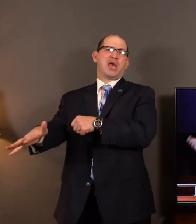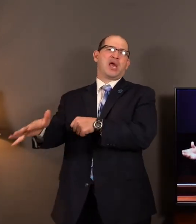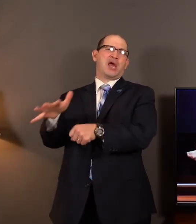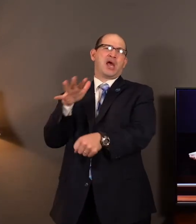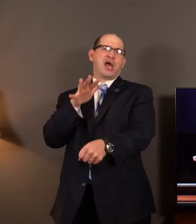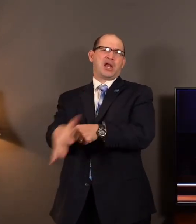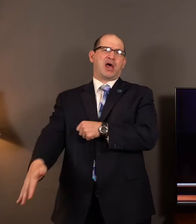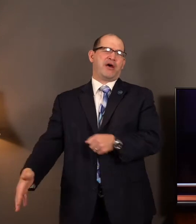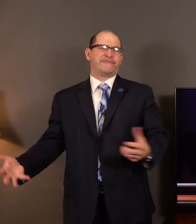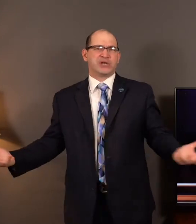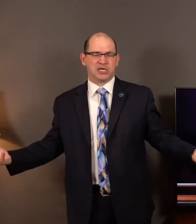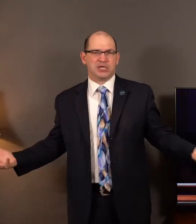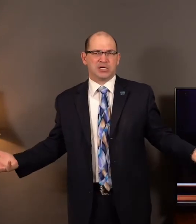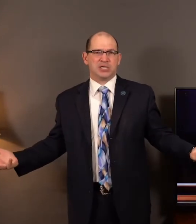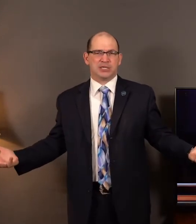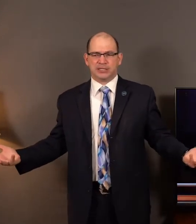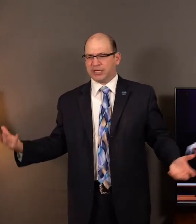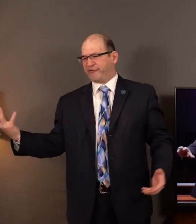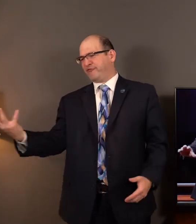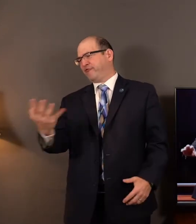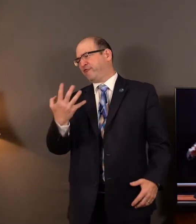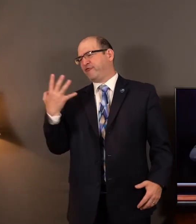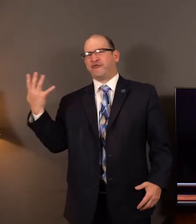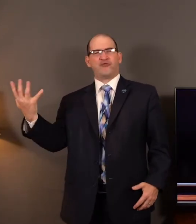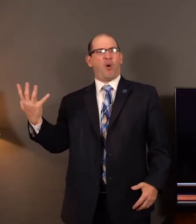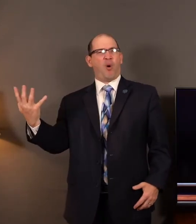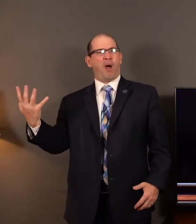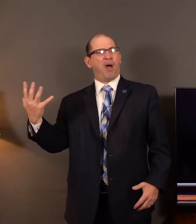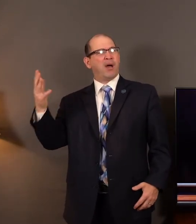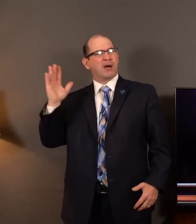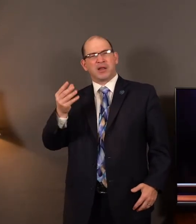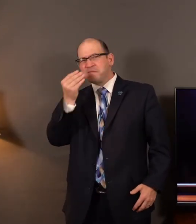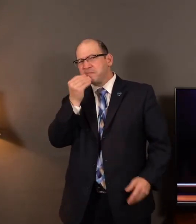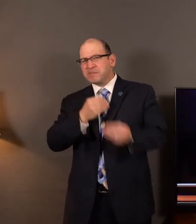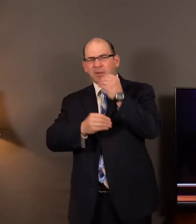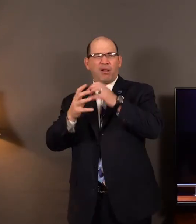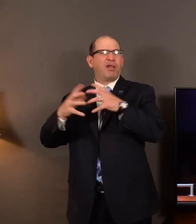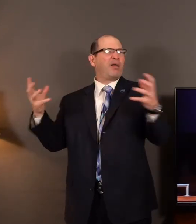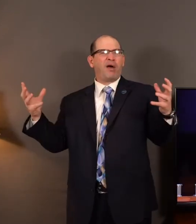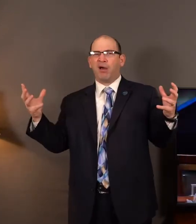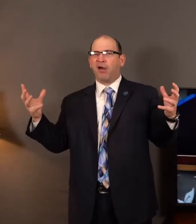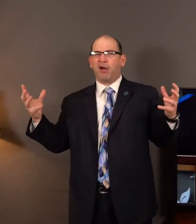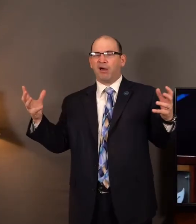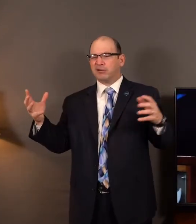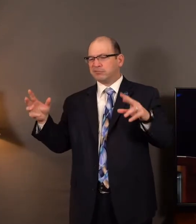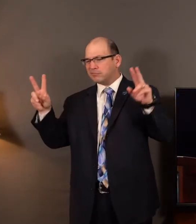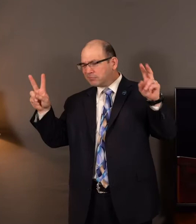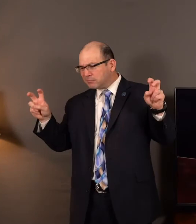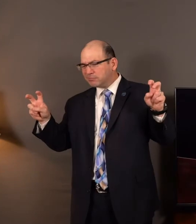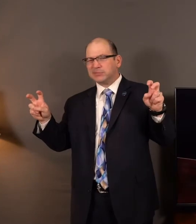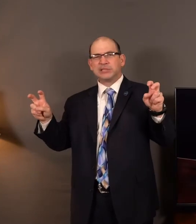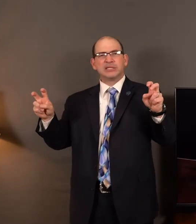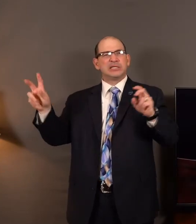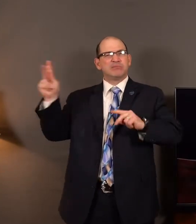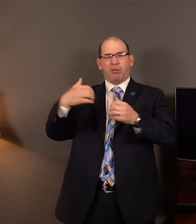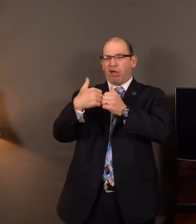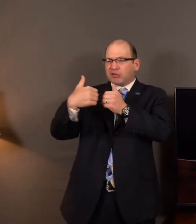by these men. These were men that were outcast. They were unclean. They were left to die. They had lived off the